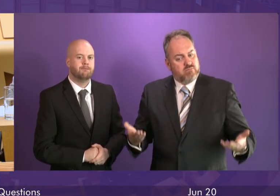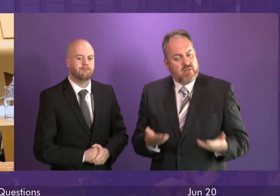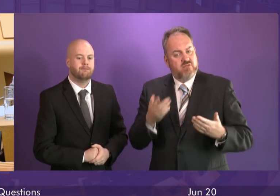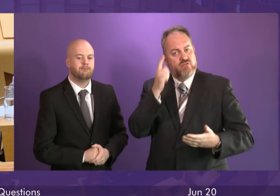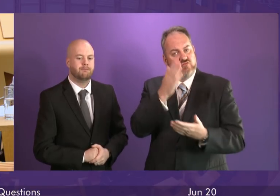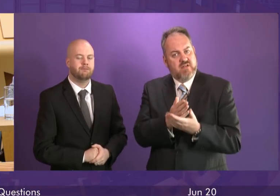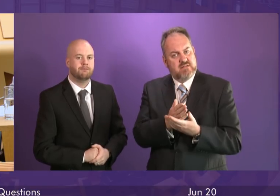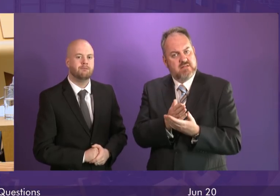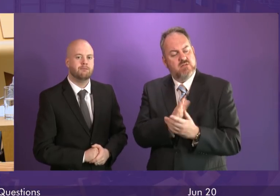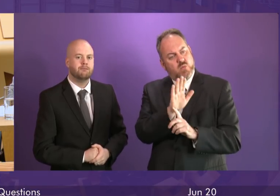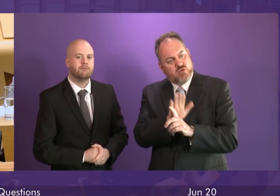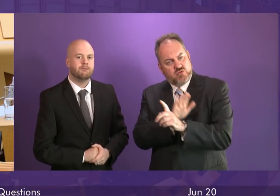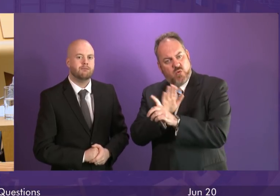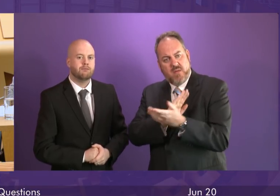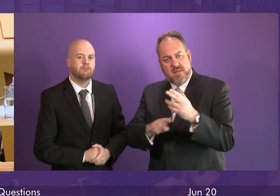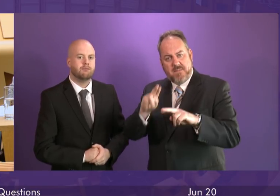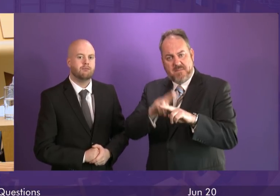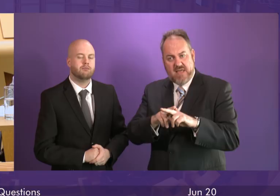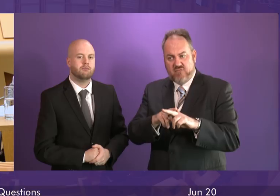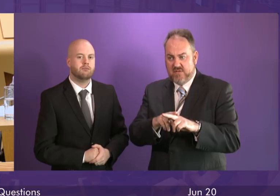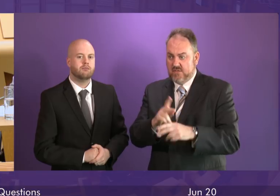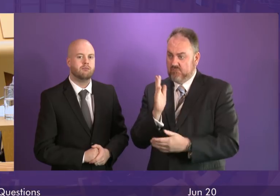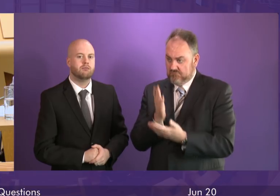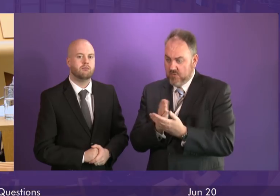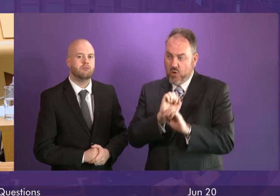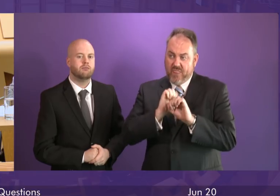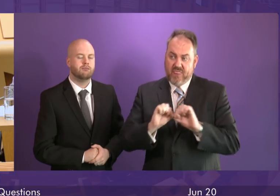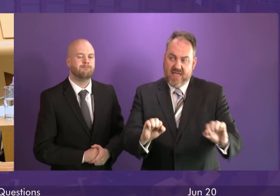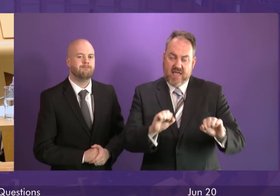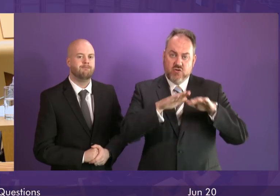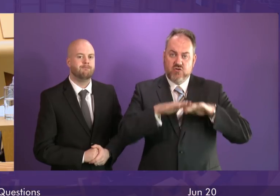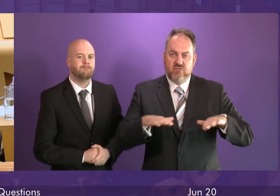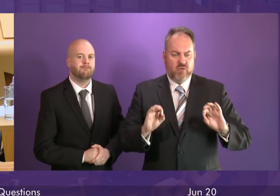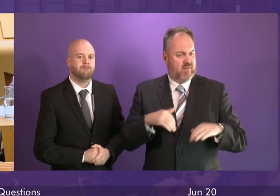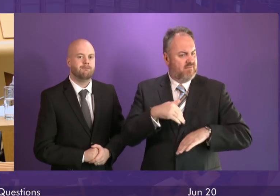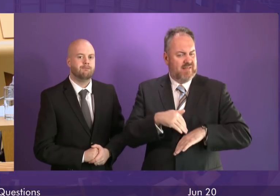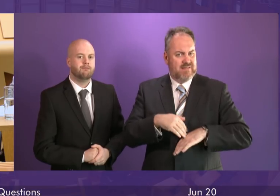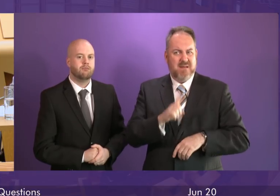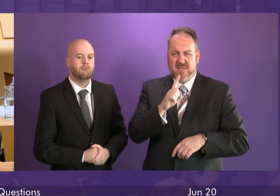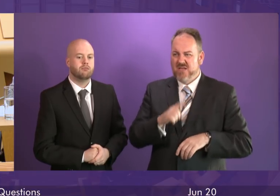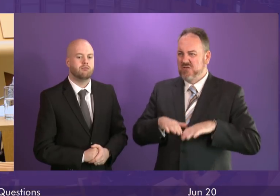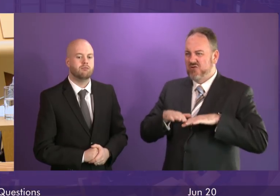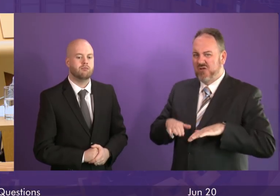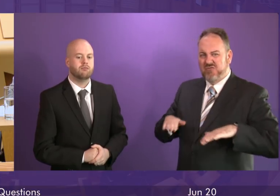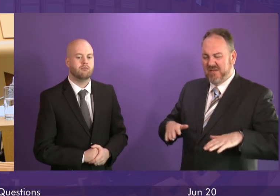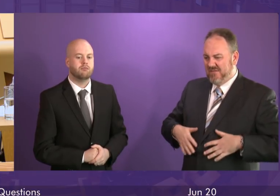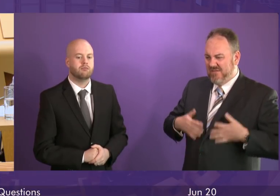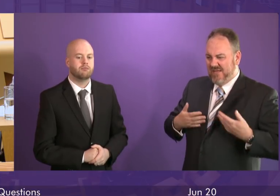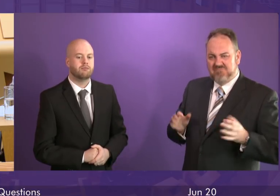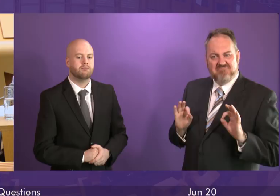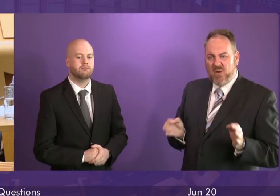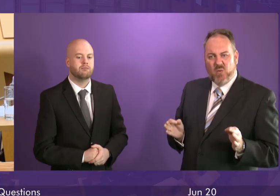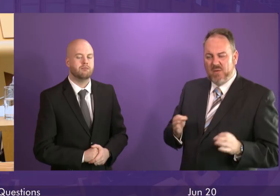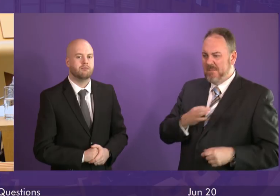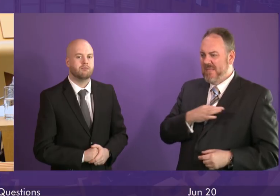clear assurances that their children have not been affected in any way. But parents have been telling us that they are finding it difficult to get any medical tests